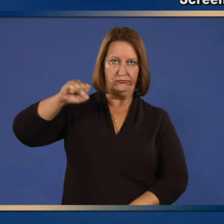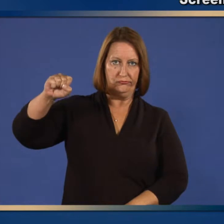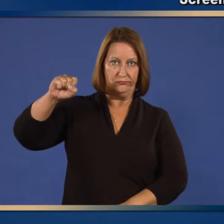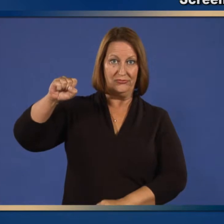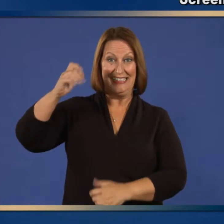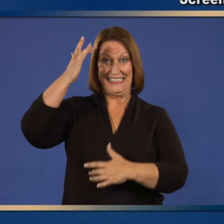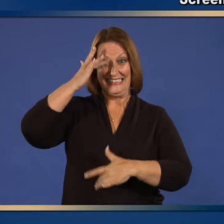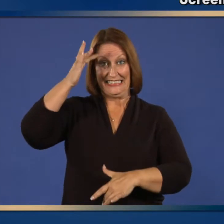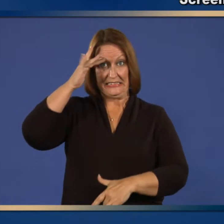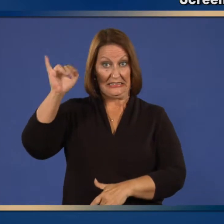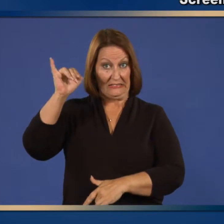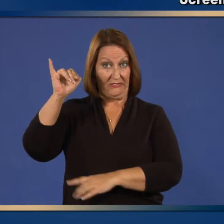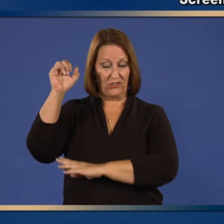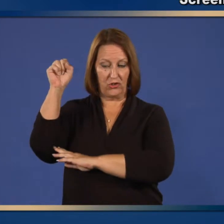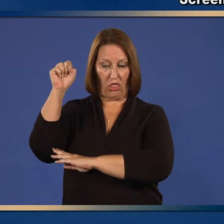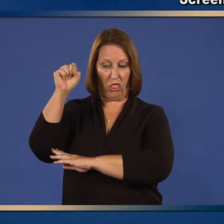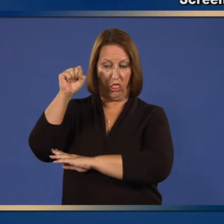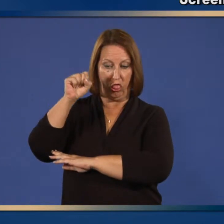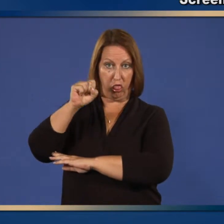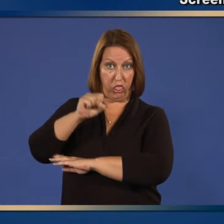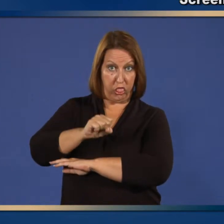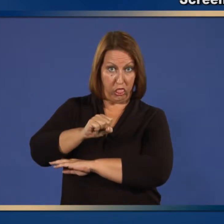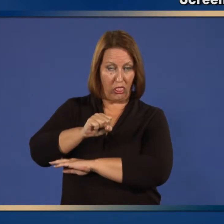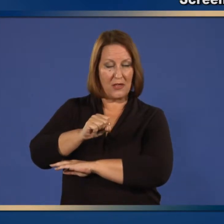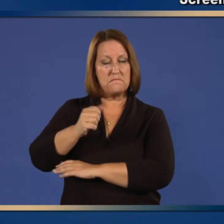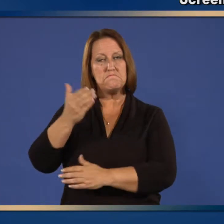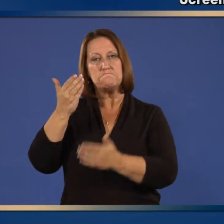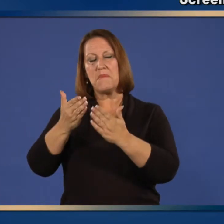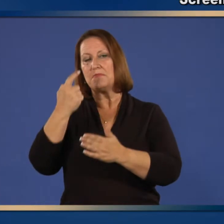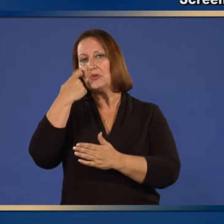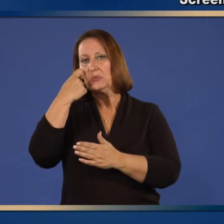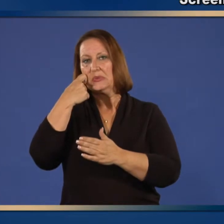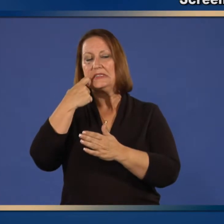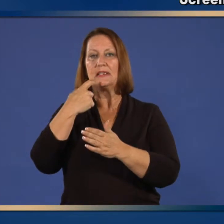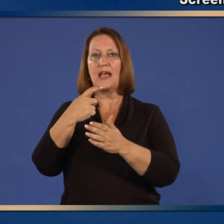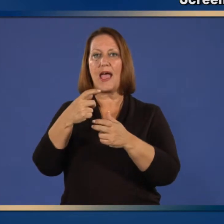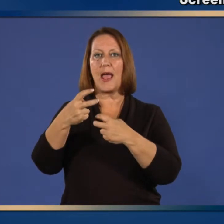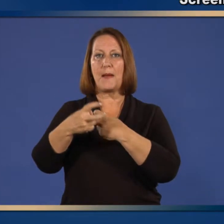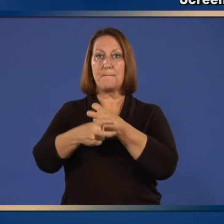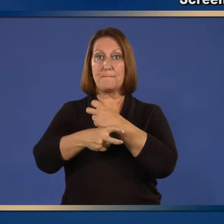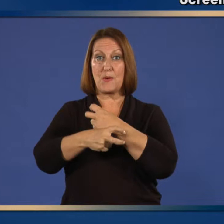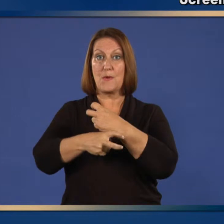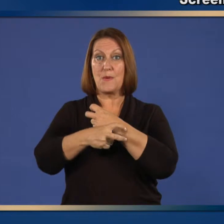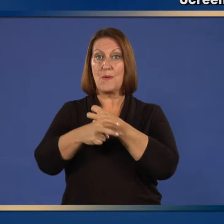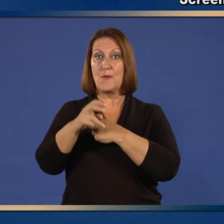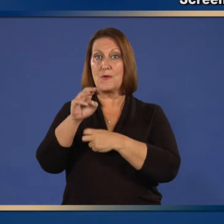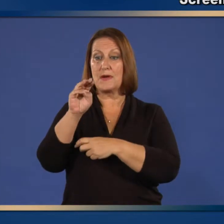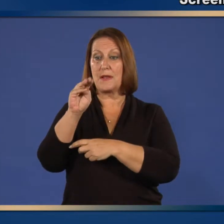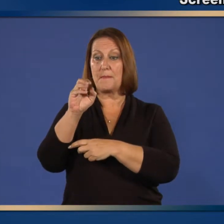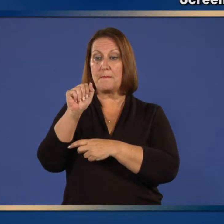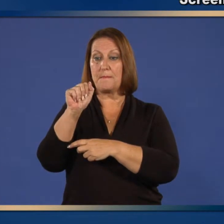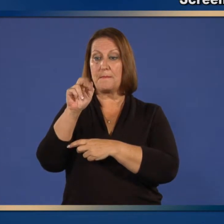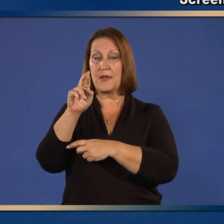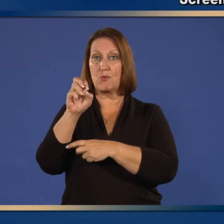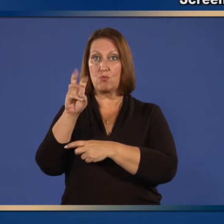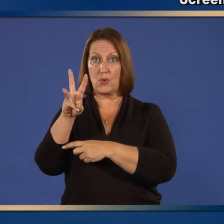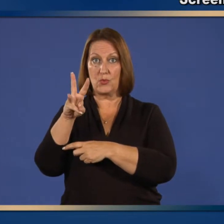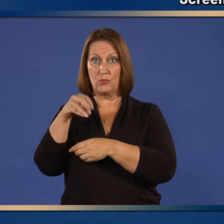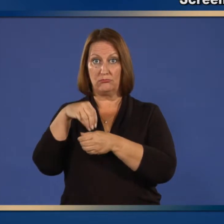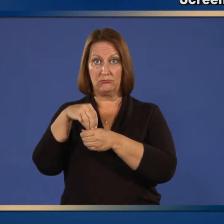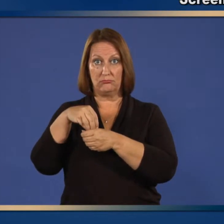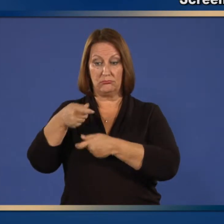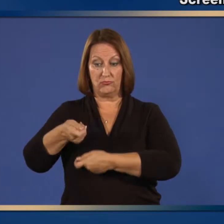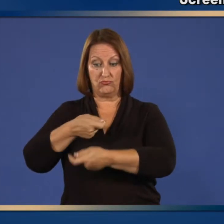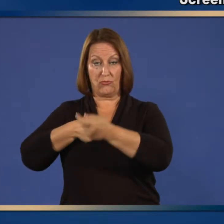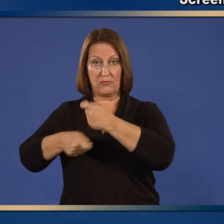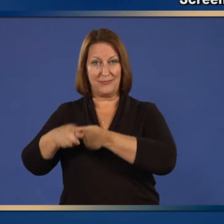23. Such as an isolation room of a bone marrow transplant unit. 23.